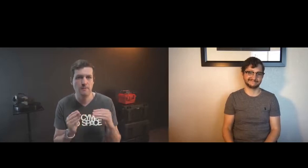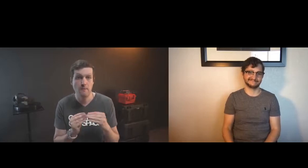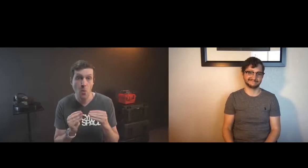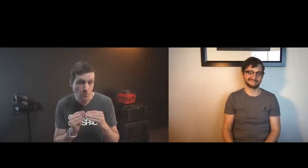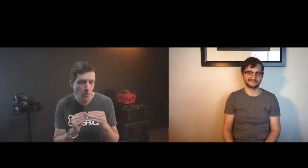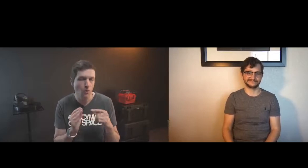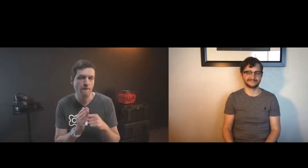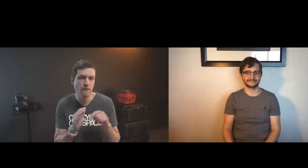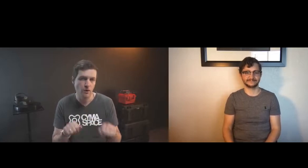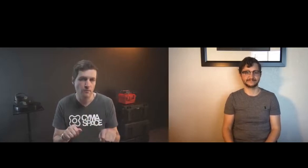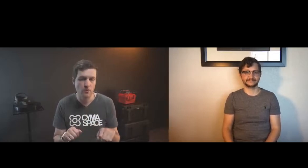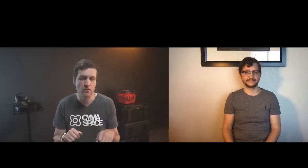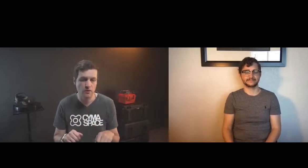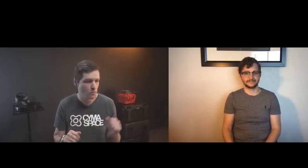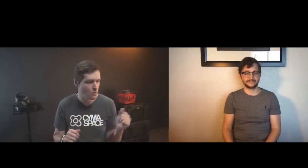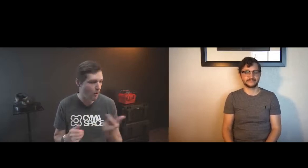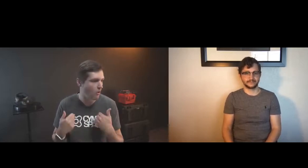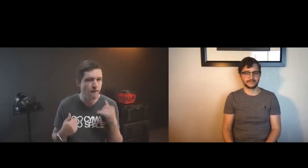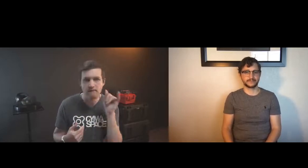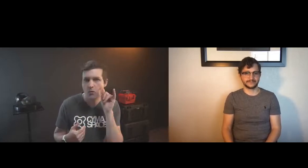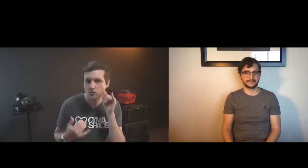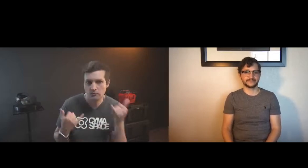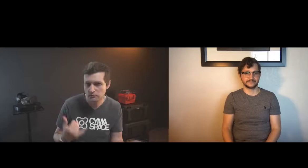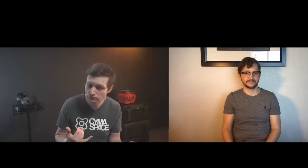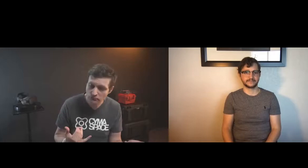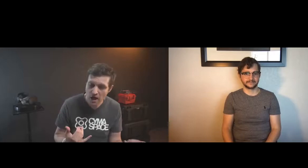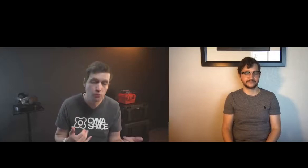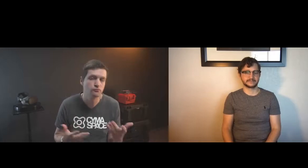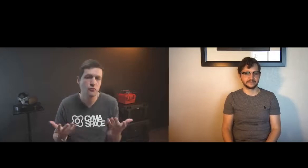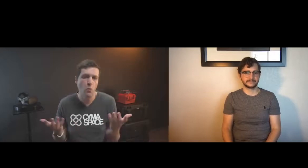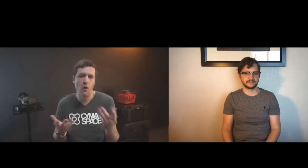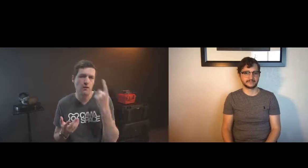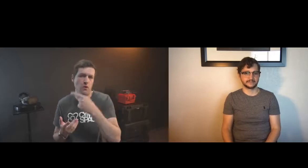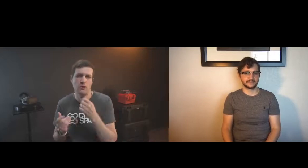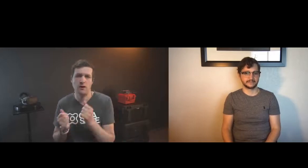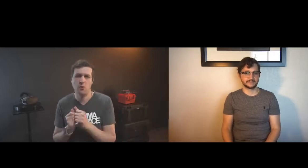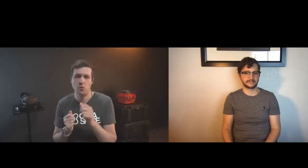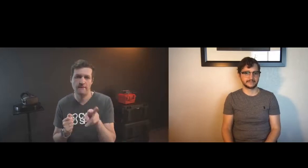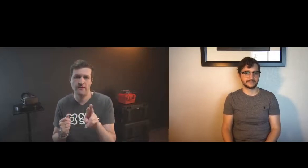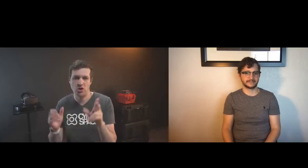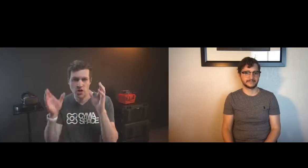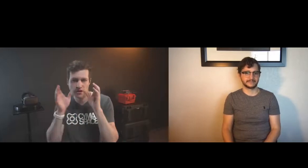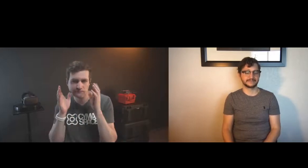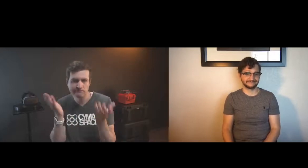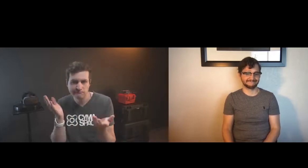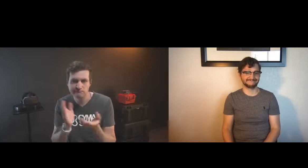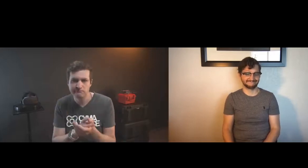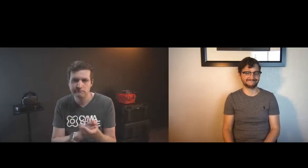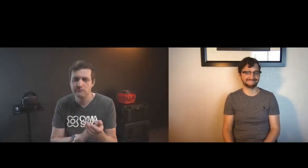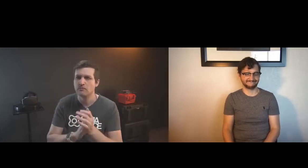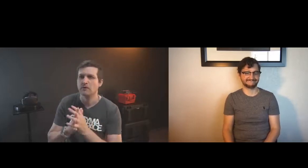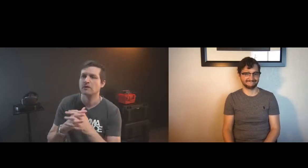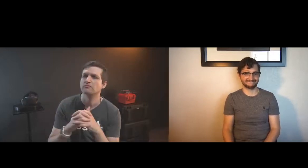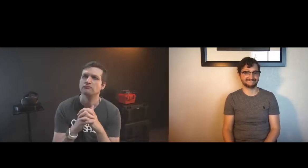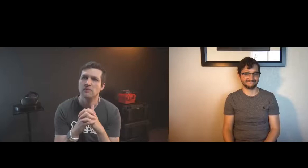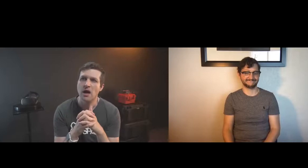you want to see technologies become more and more affordable everyone has a phone mobile phone and i